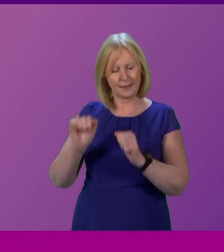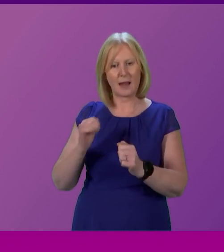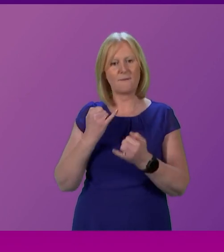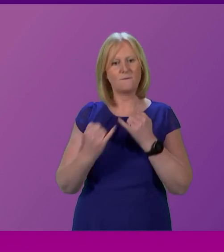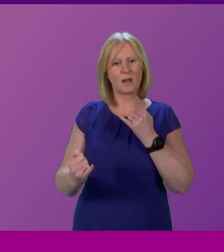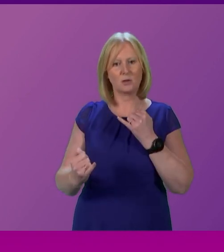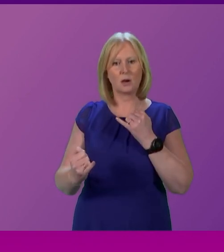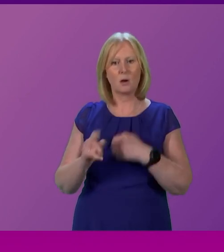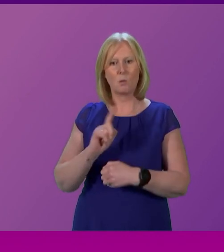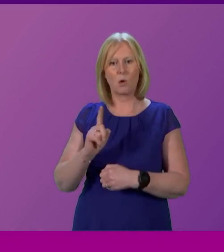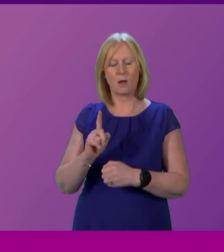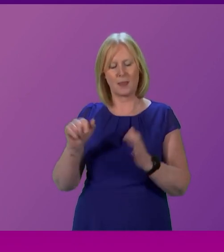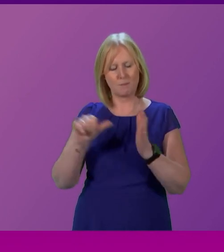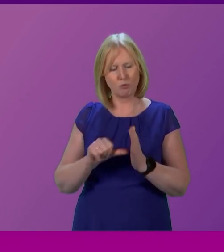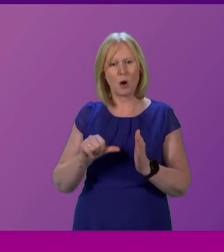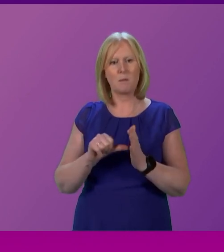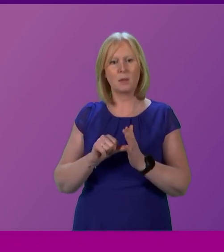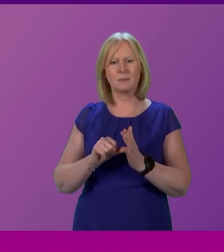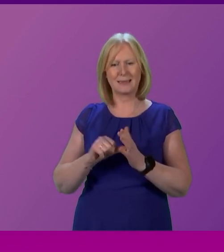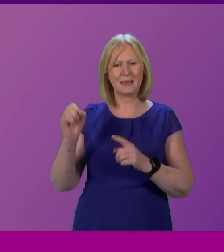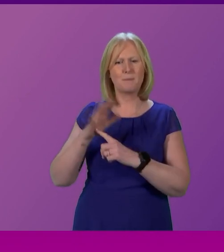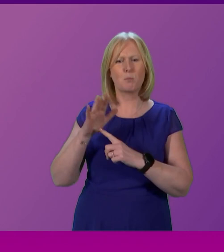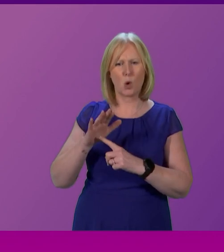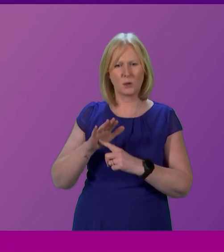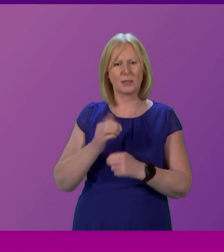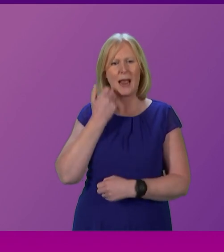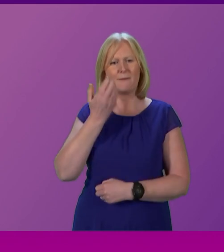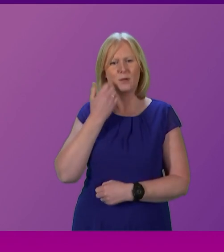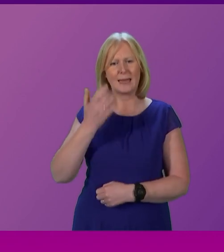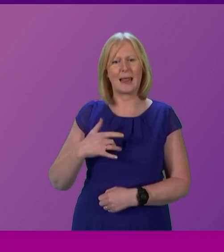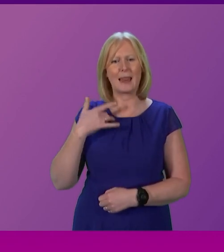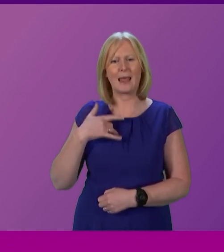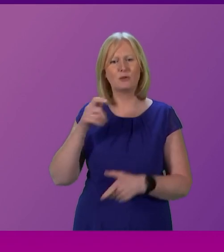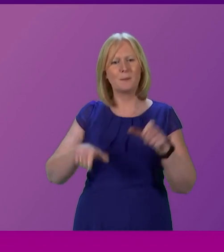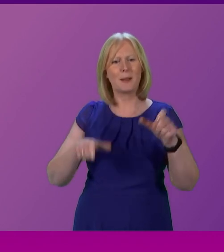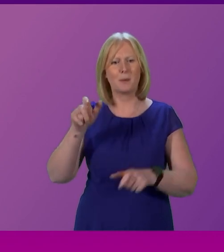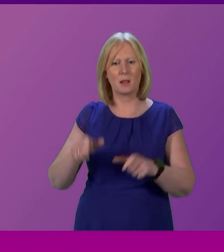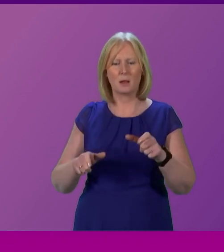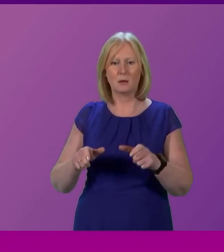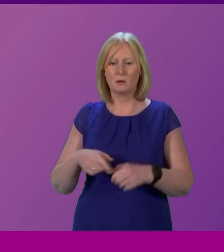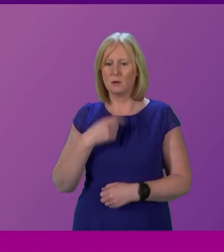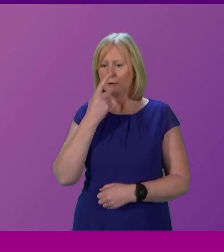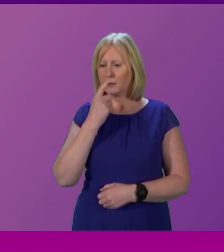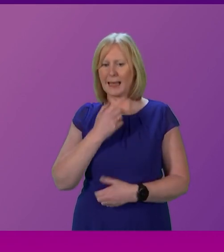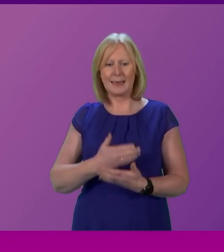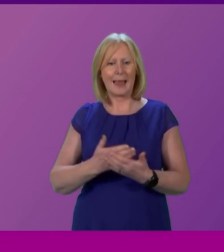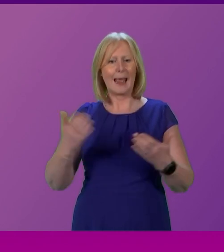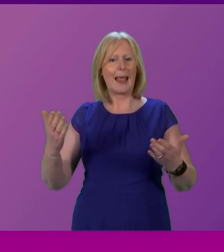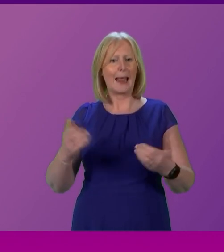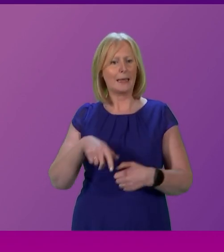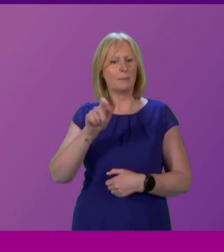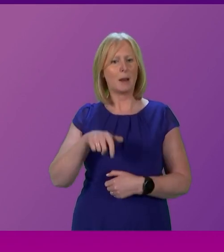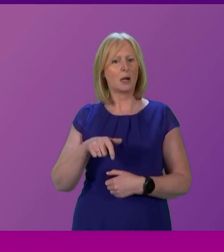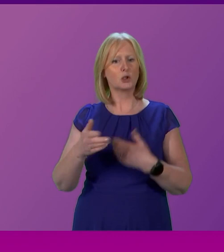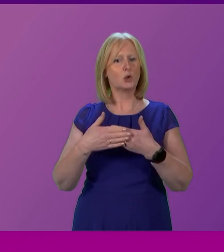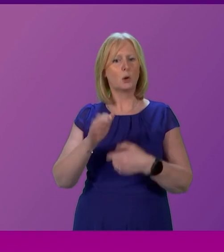to get to grips with the issues that really matter to people in their day-to-day lives. Knock anybody's door on any given day